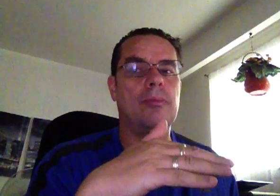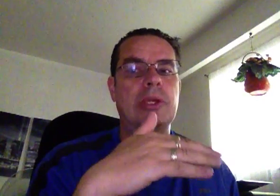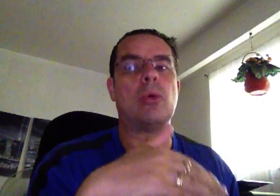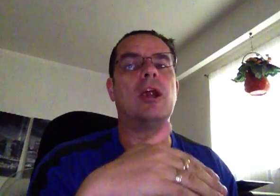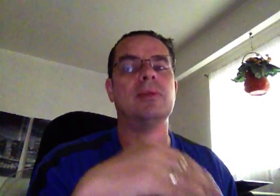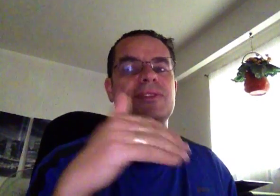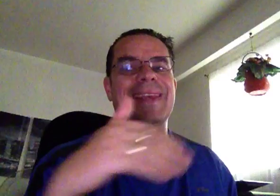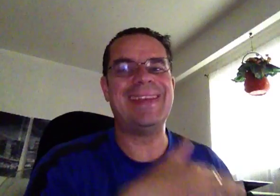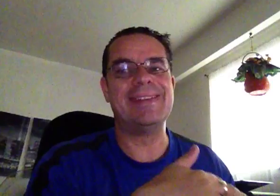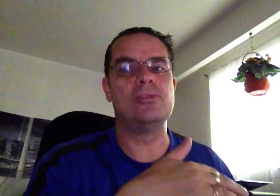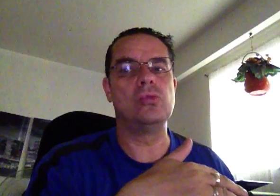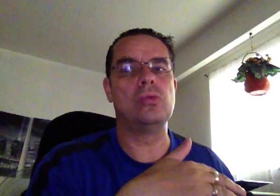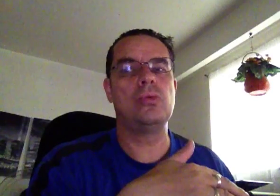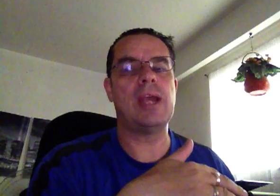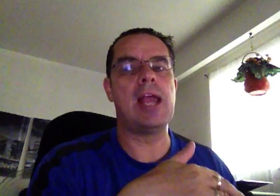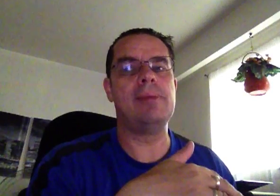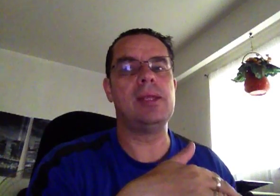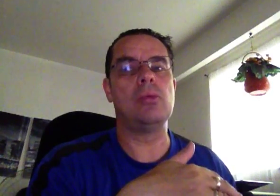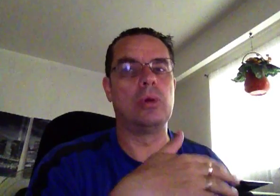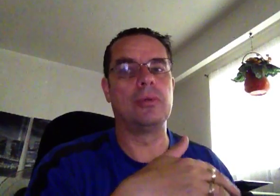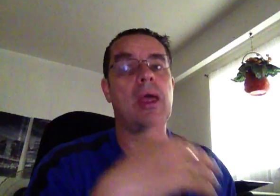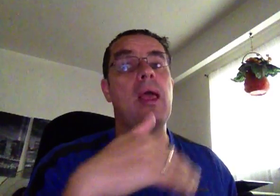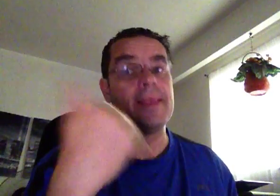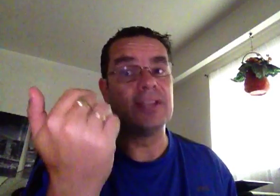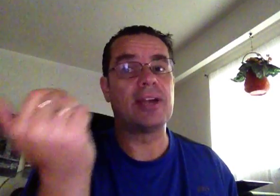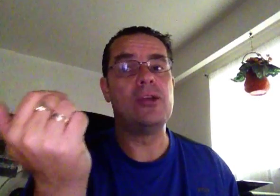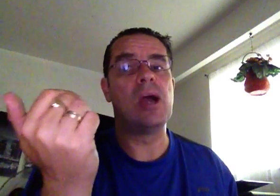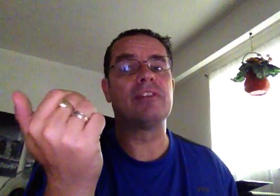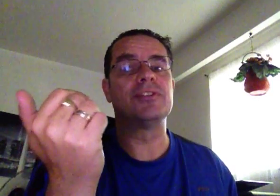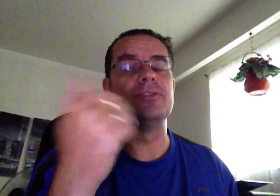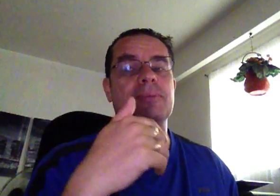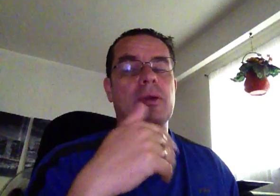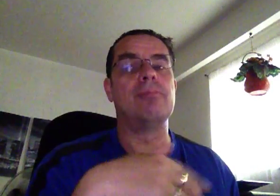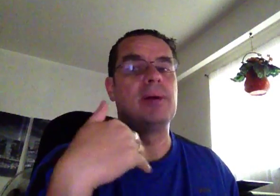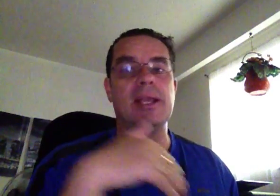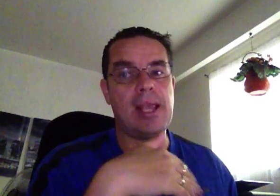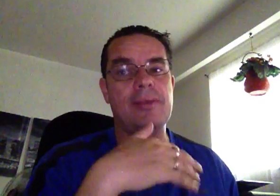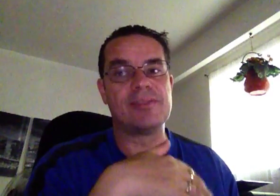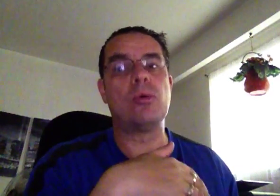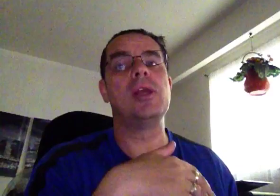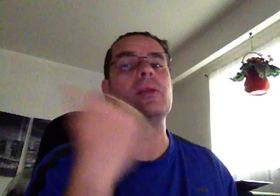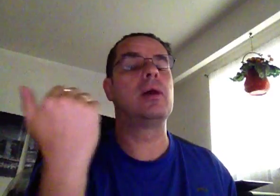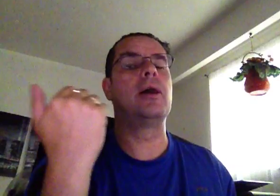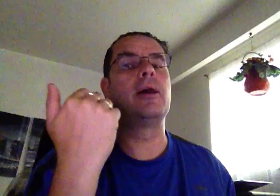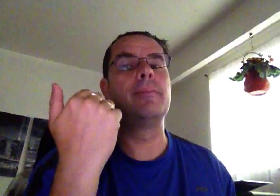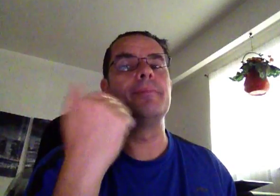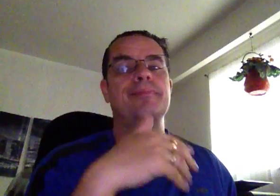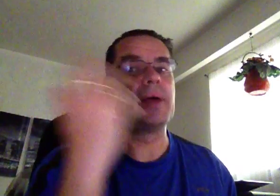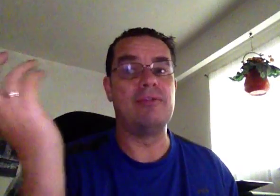requirements to get into the IB world. Yes, I do have concerns about it. But, again, at this point, I have no